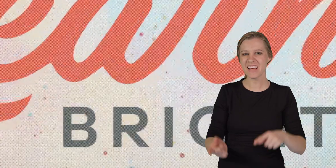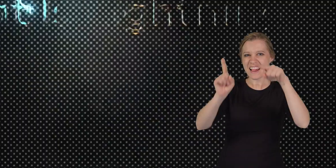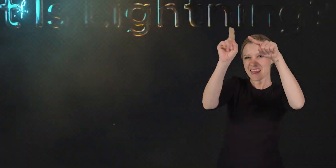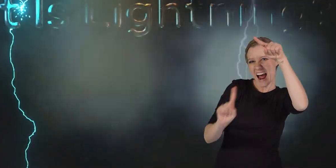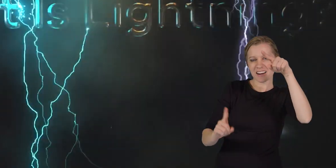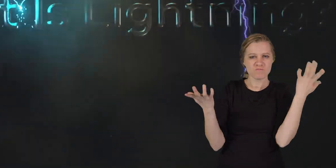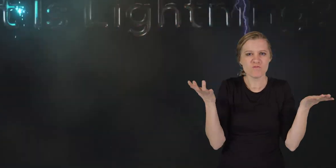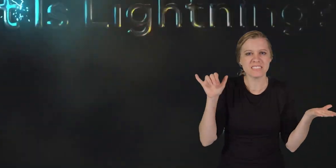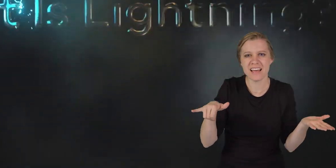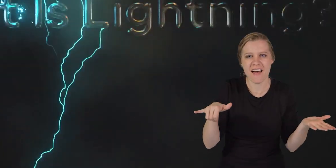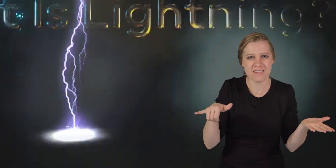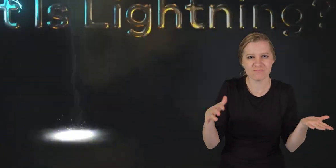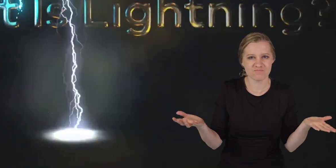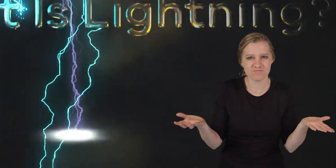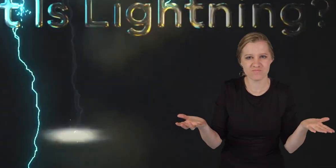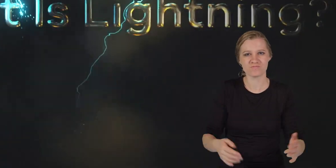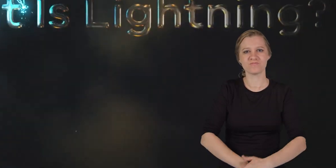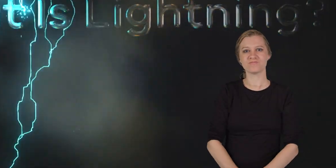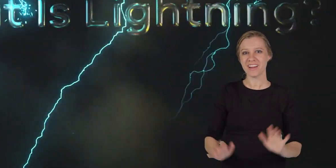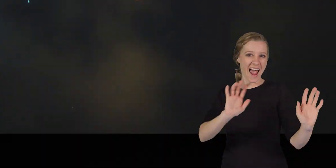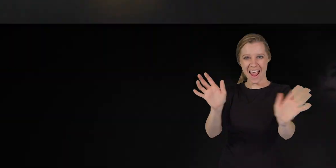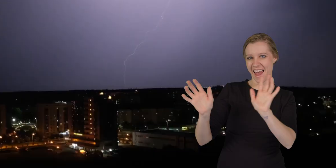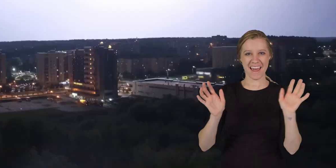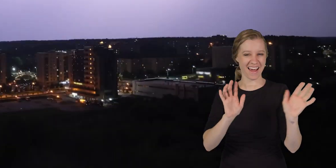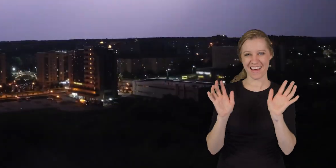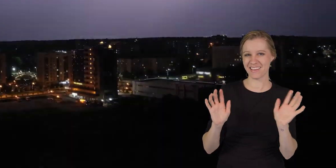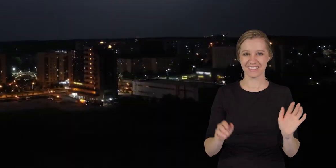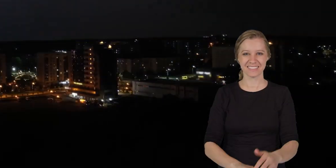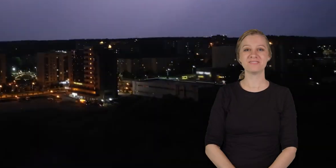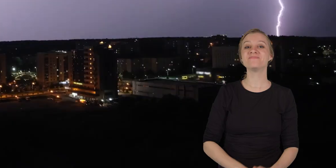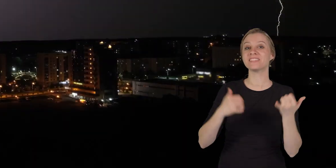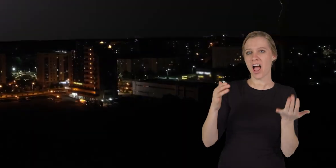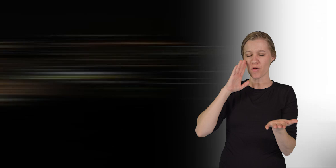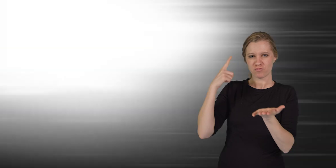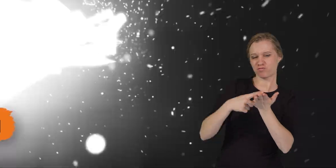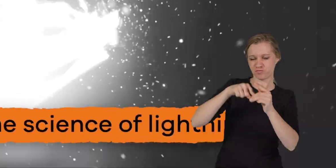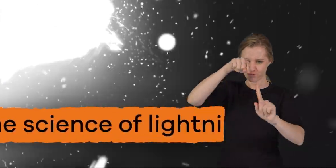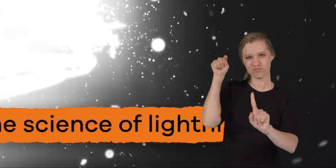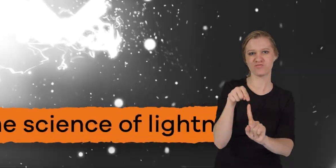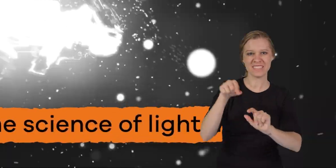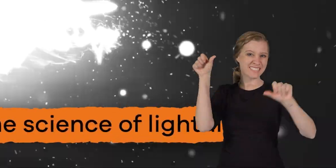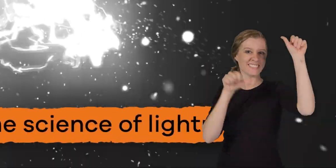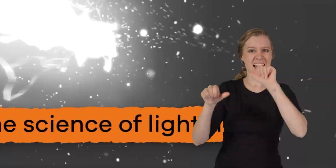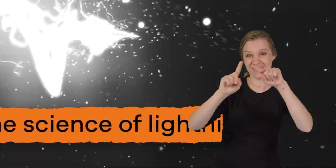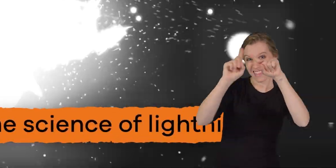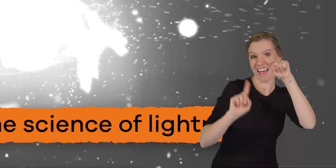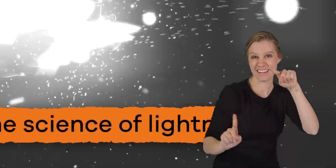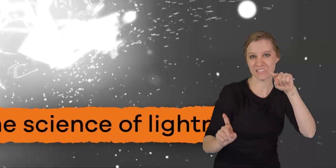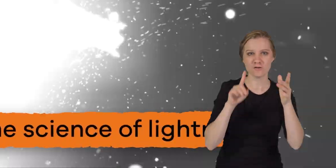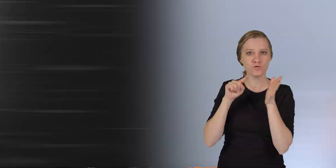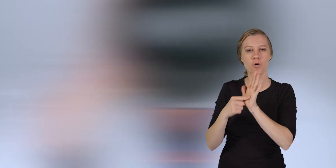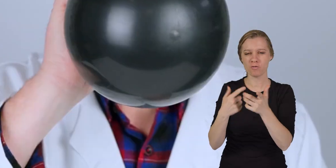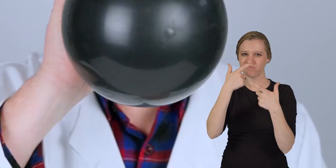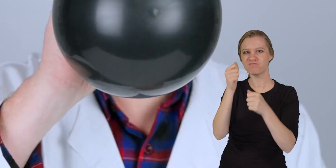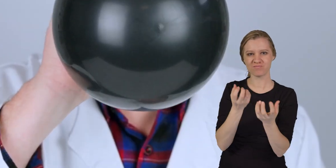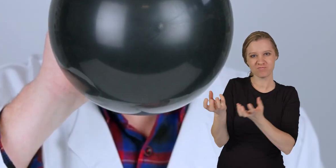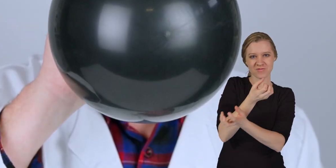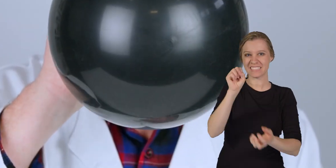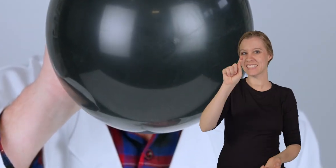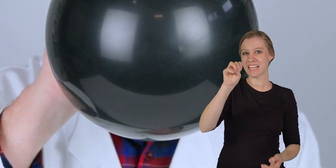what is lightning hello there we are going to talk about the science of lightning today and show you an interesting